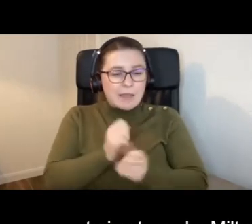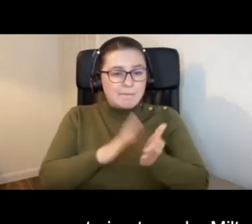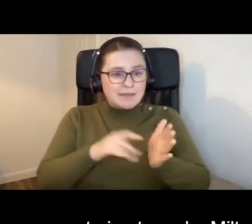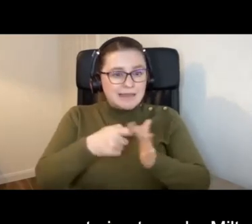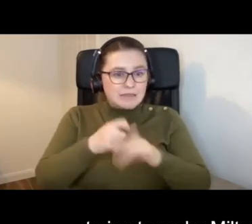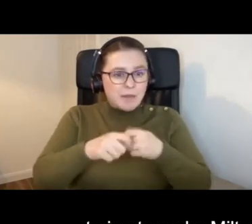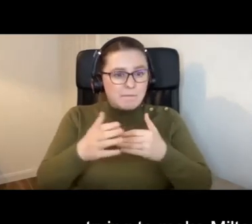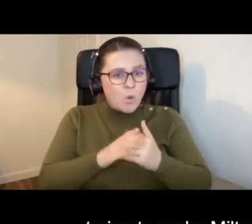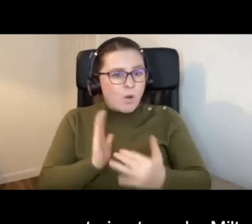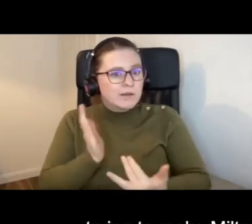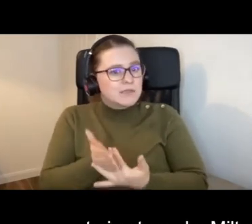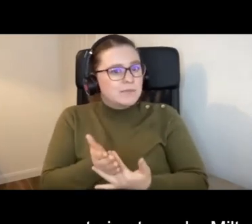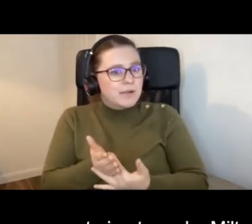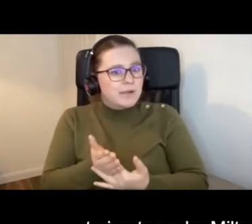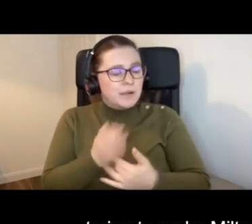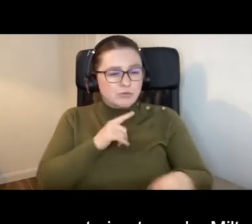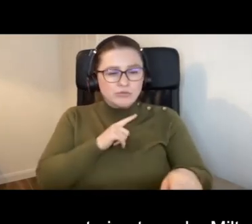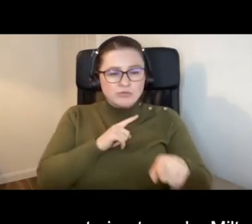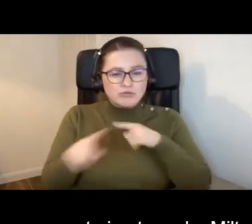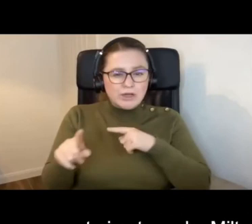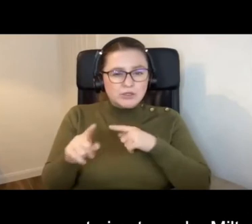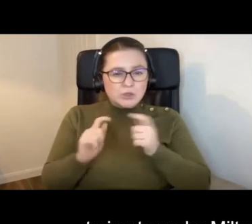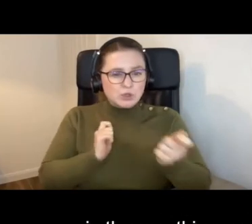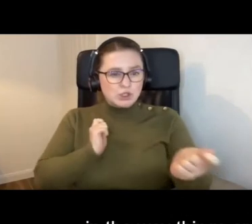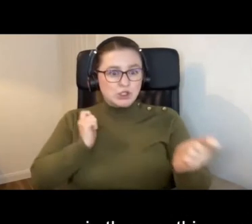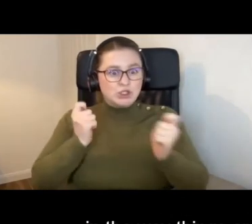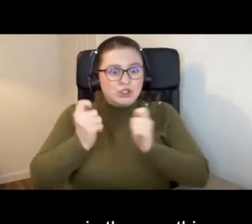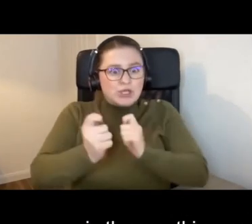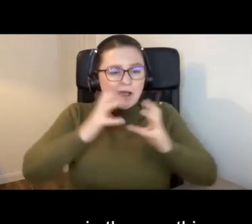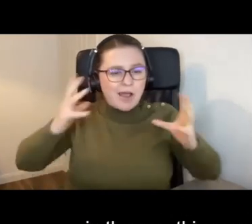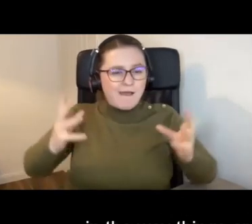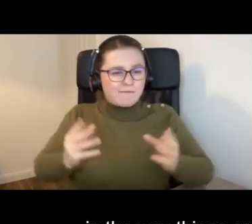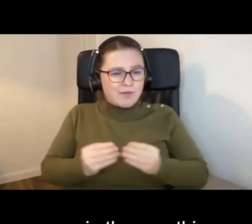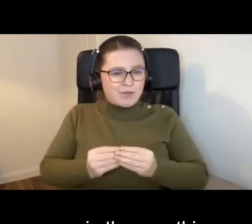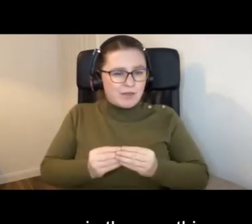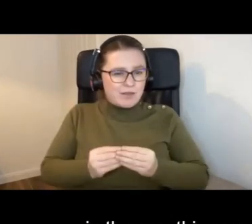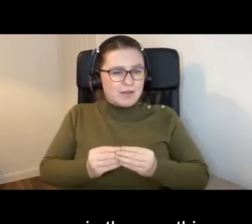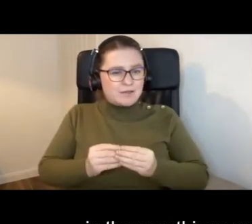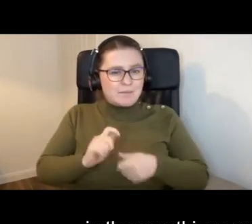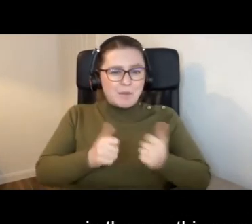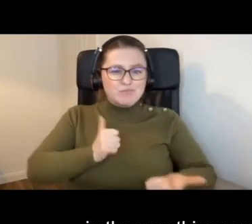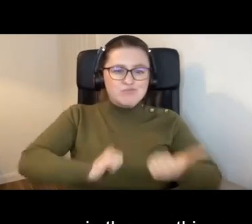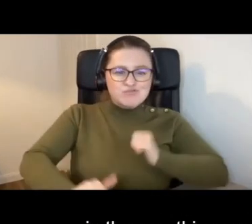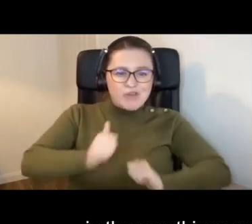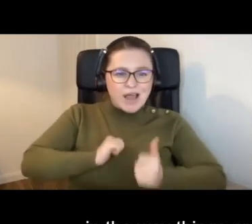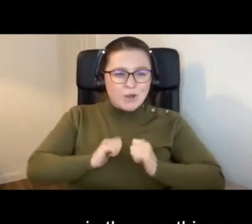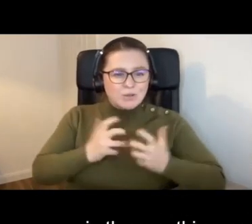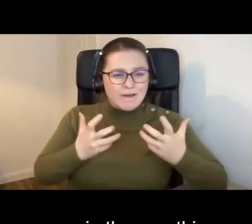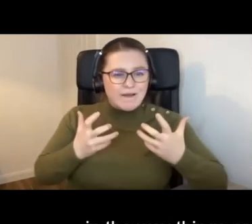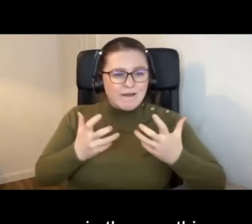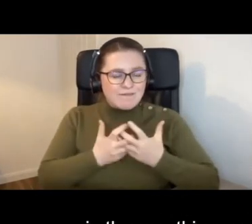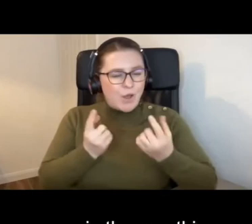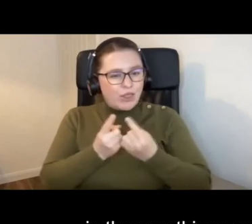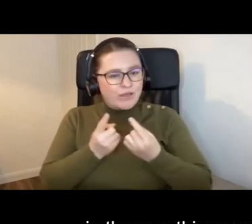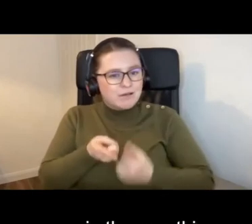accessible. Trying to change things by being proud in the way things